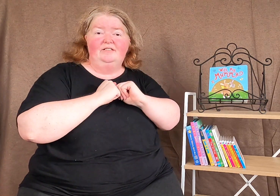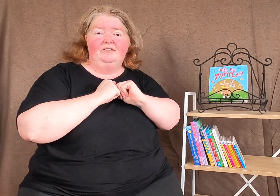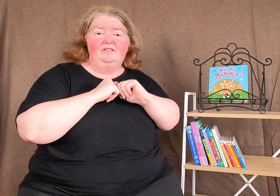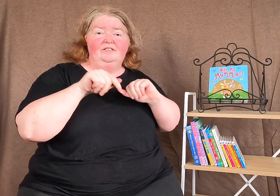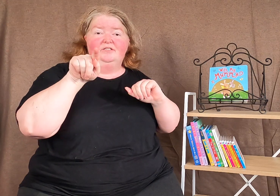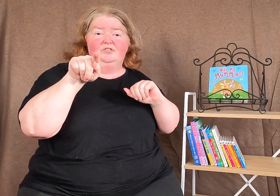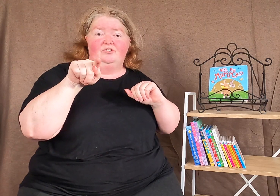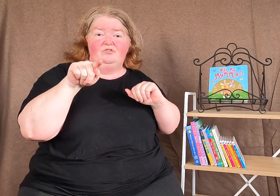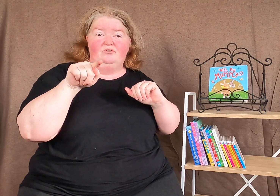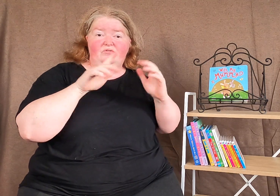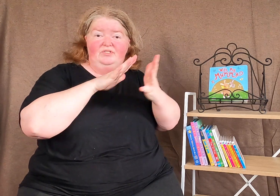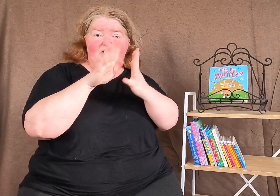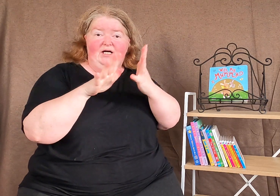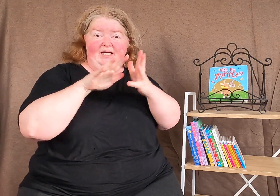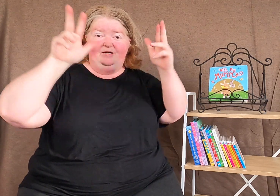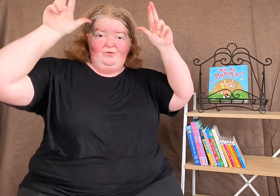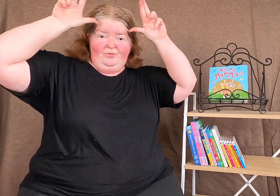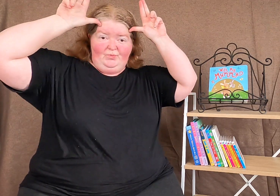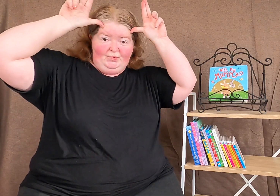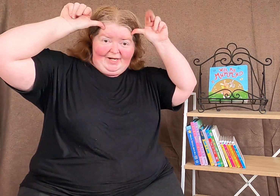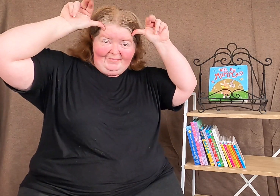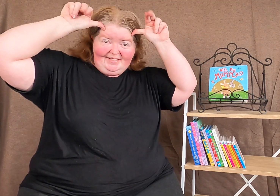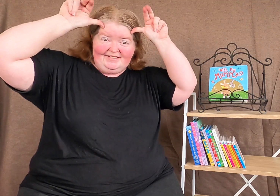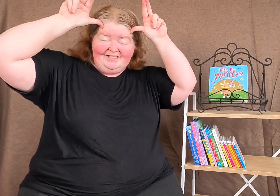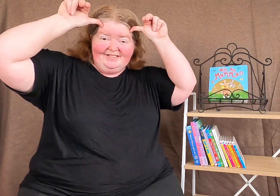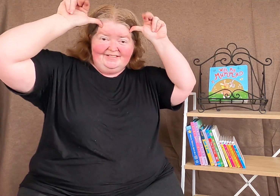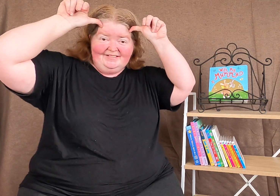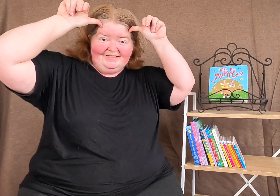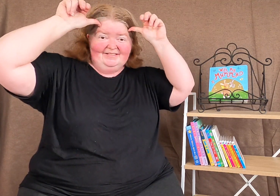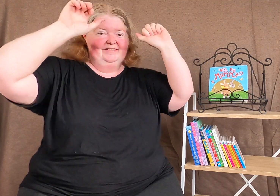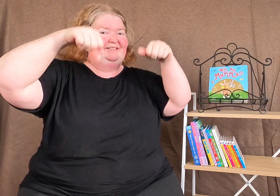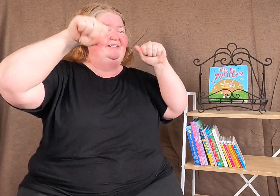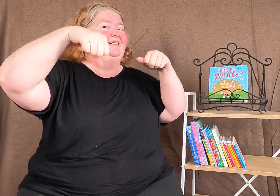Can you sign rabbit? Yes.